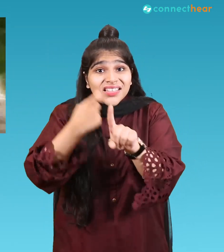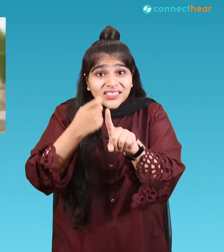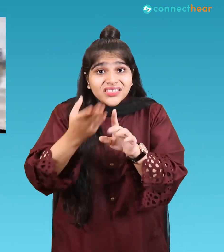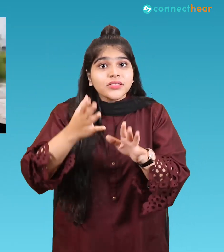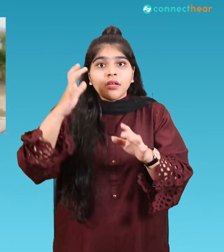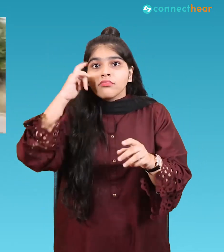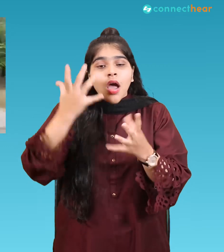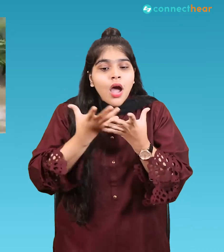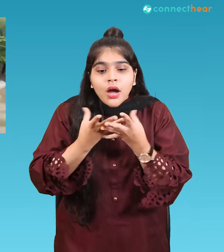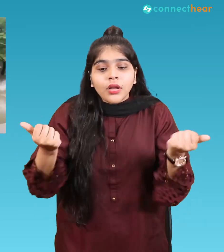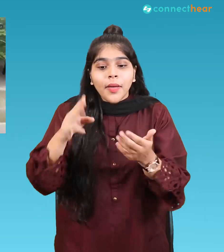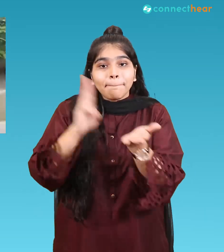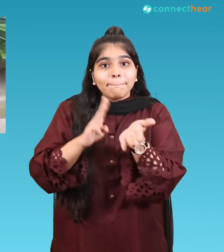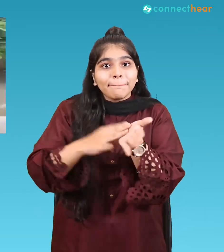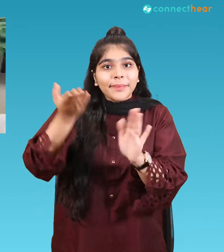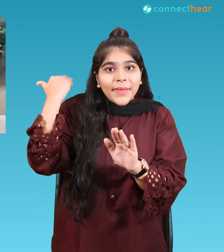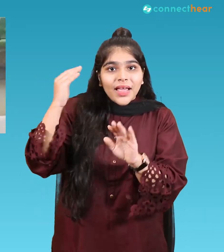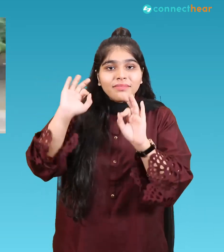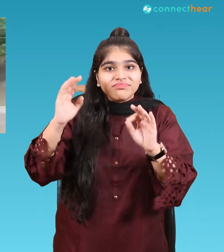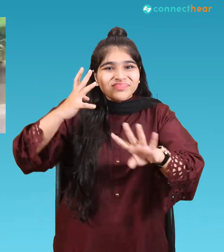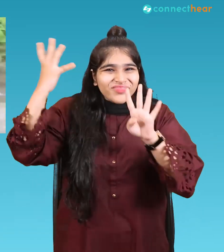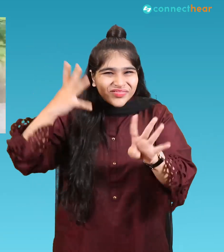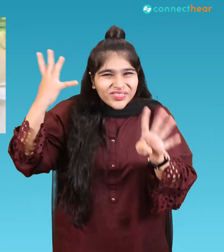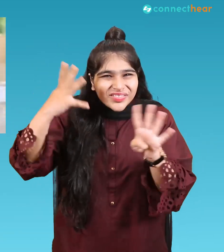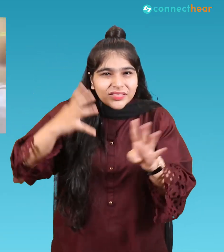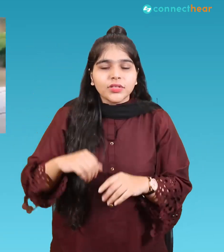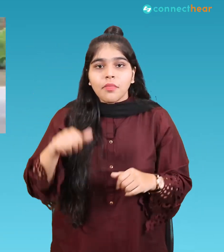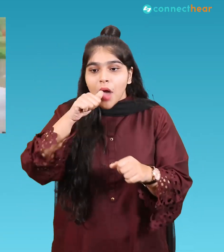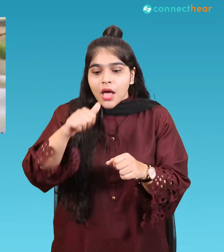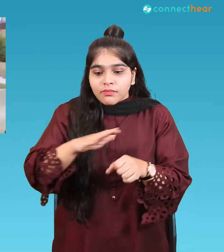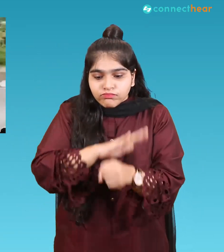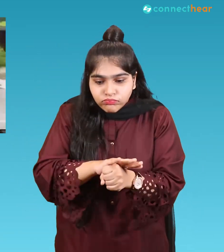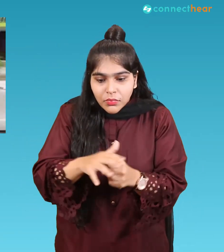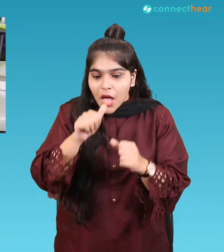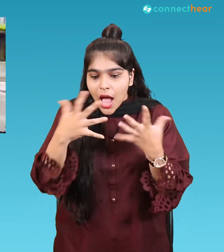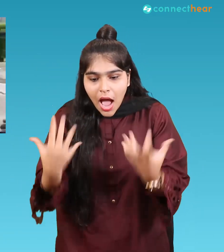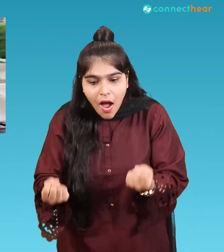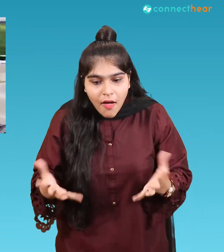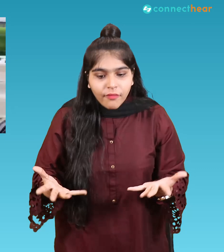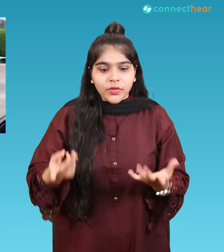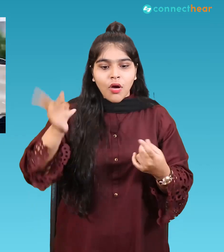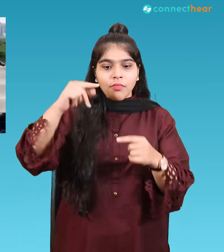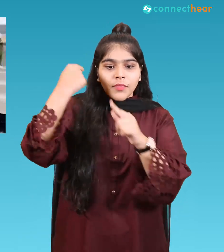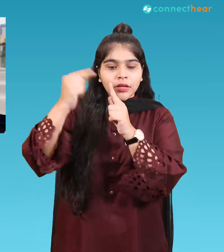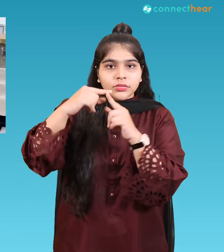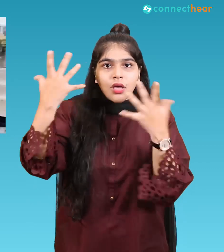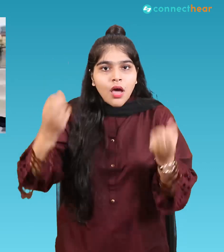end on Monday as parts of the city remained waterlogged and without power an agonizing five days after record-breaking rainfall